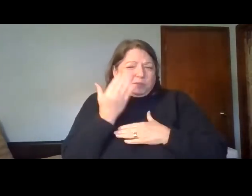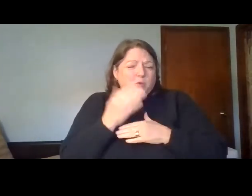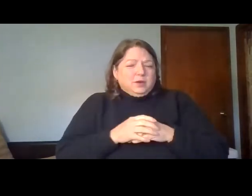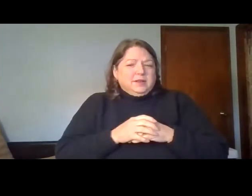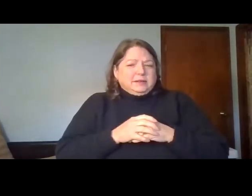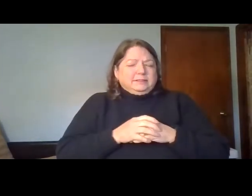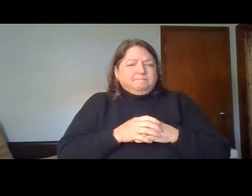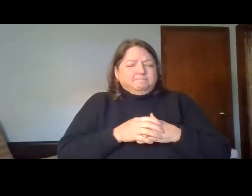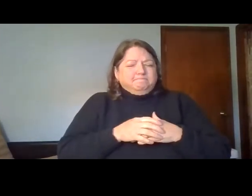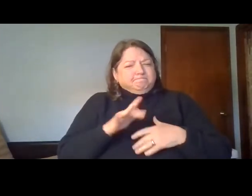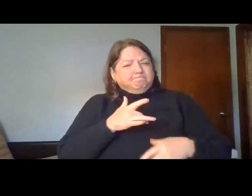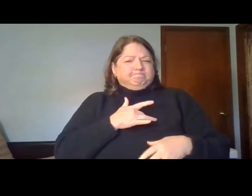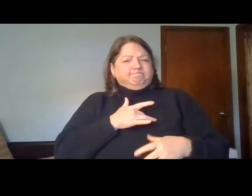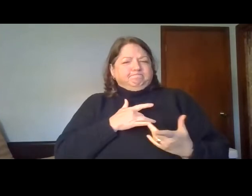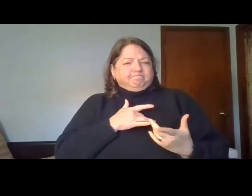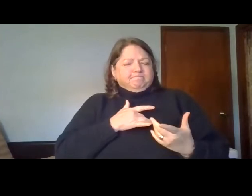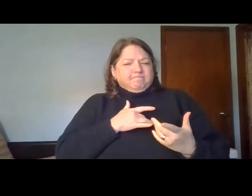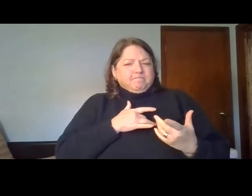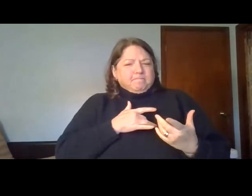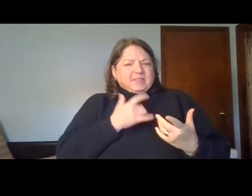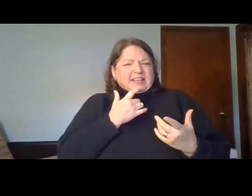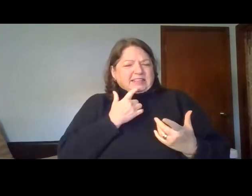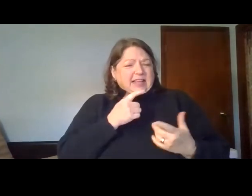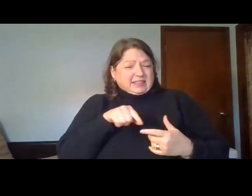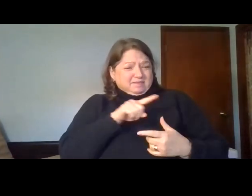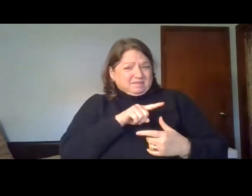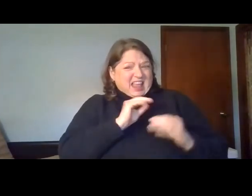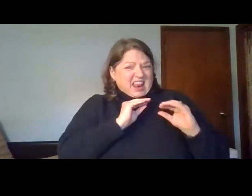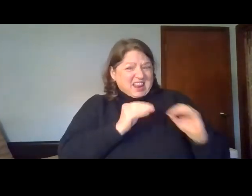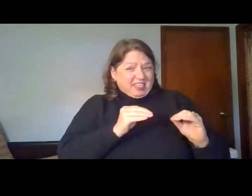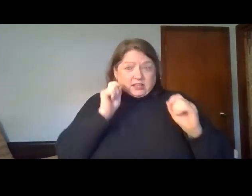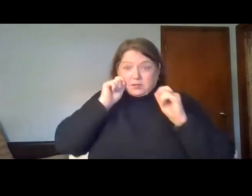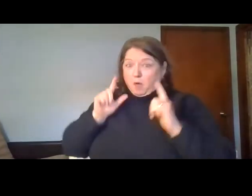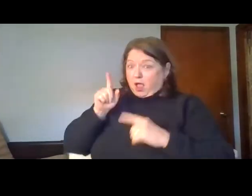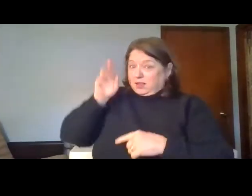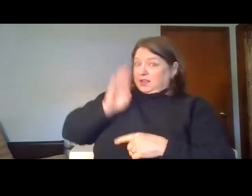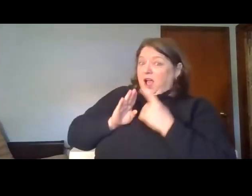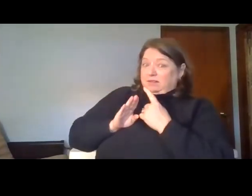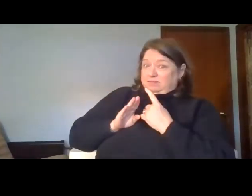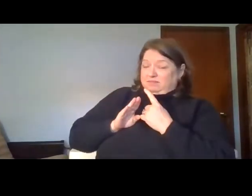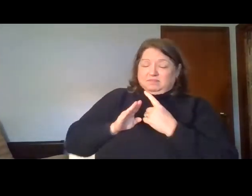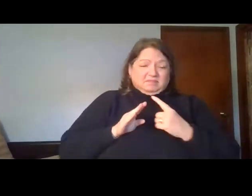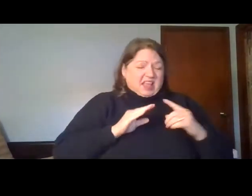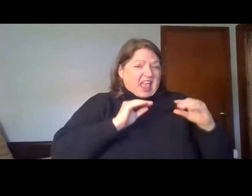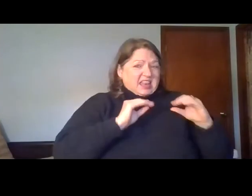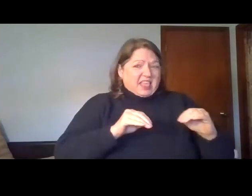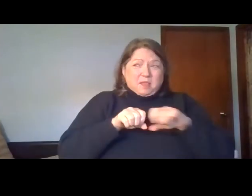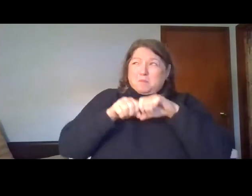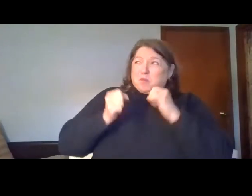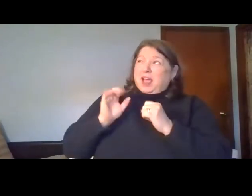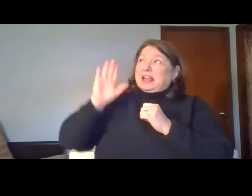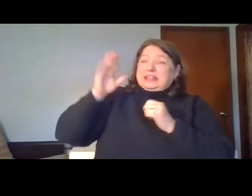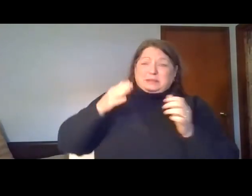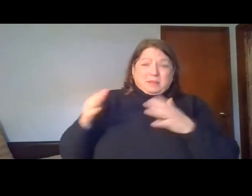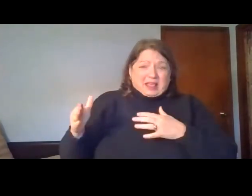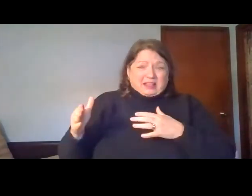at right now. And it says, nothing is a surprise to God. Nothing is a setback to his plans. Nothing can thwart his purposes